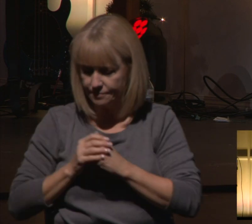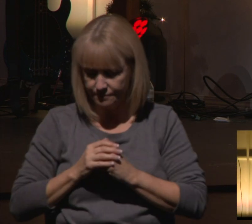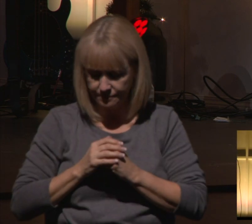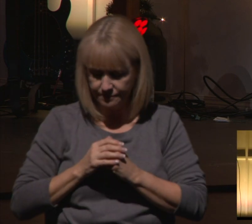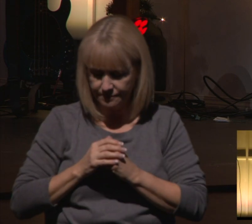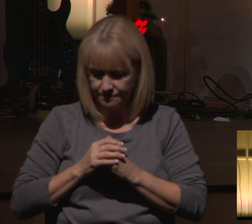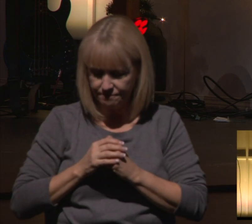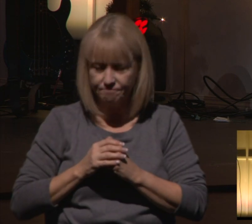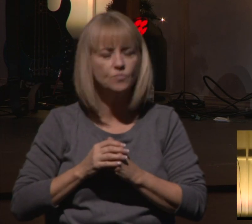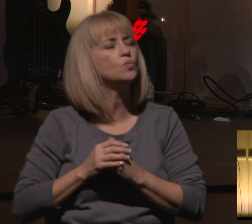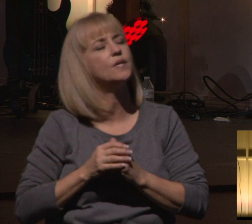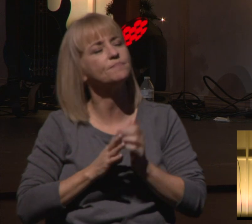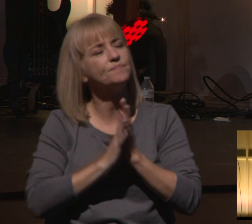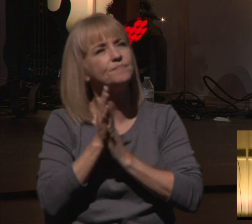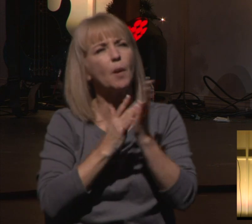for